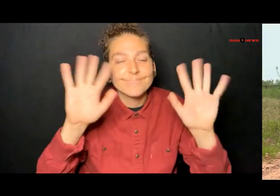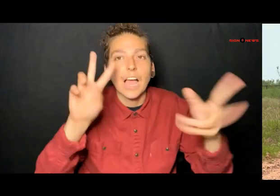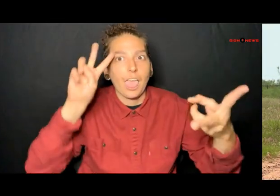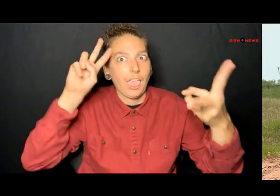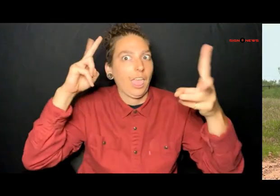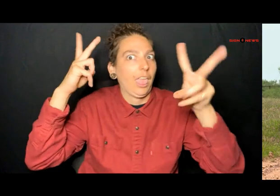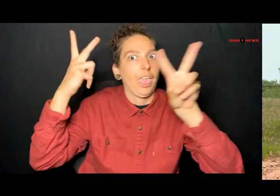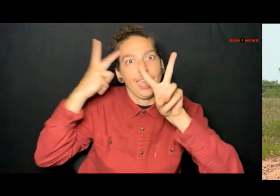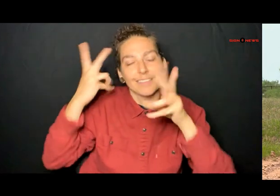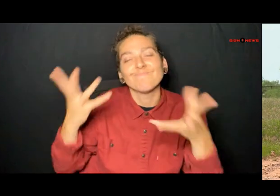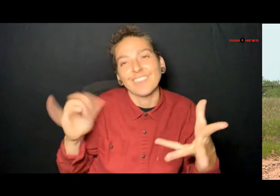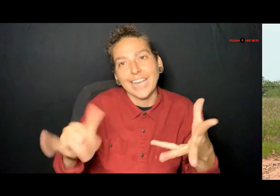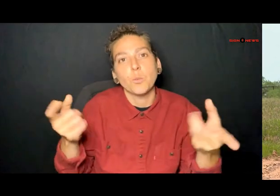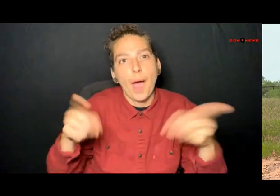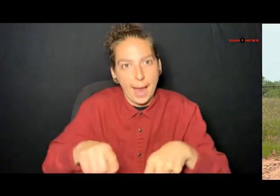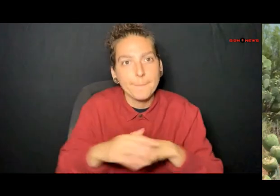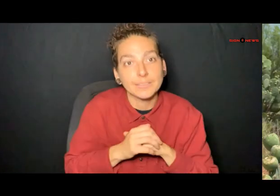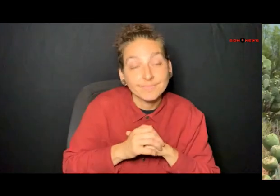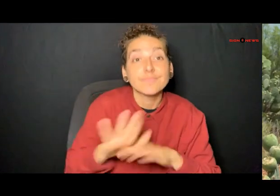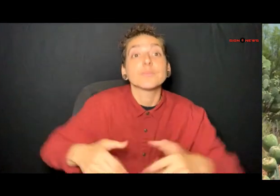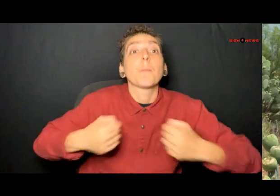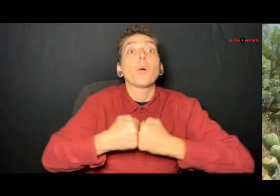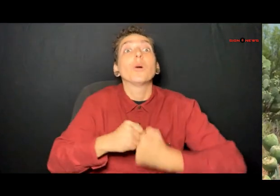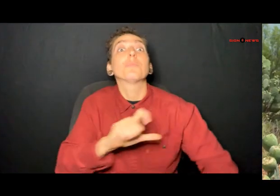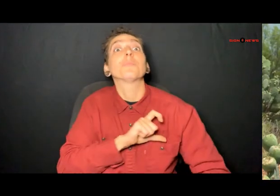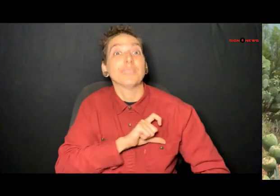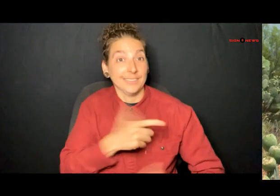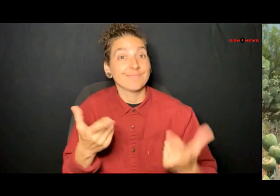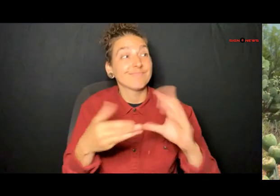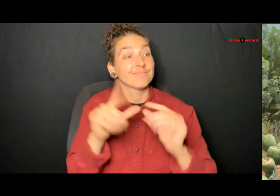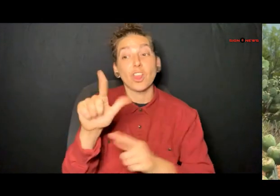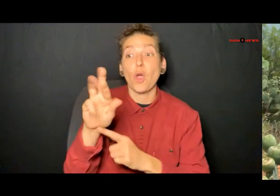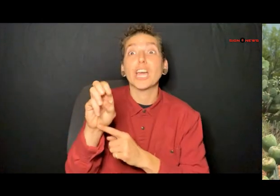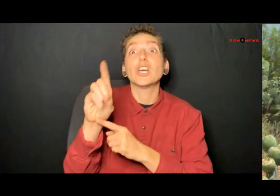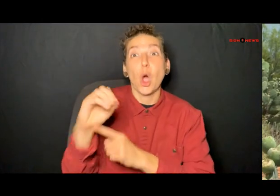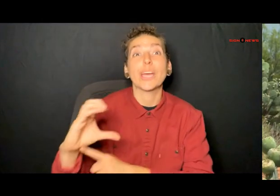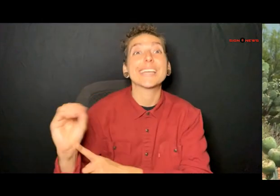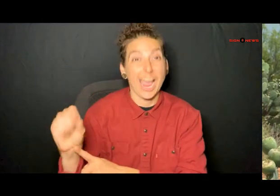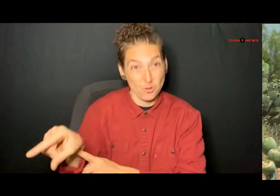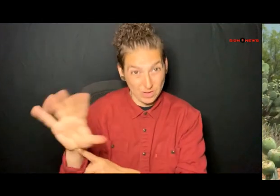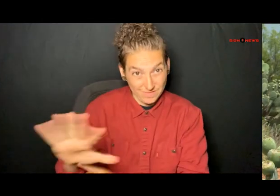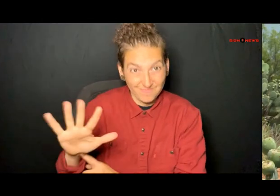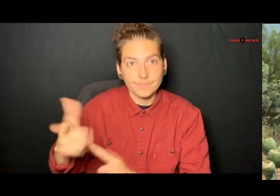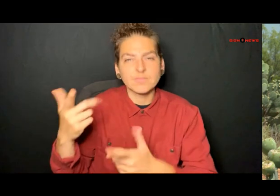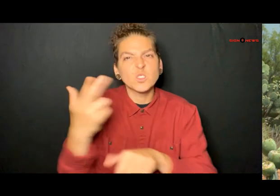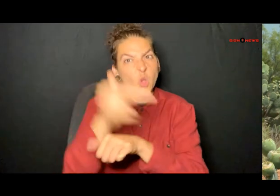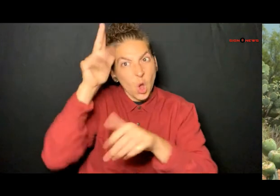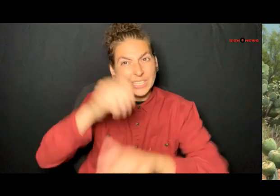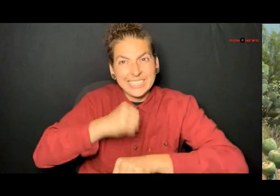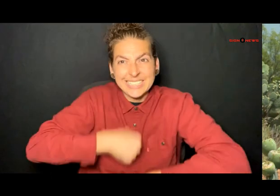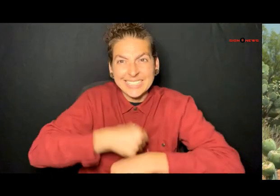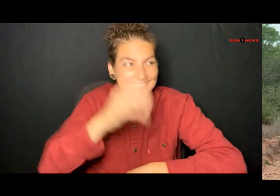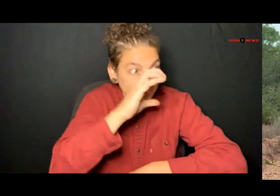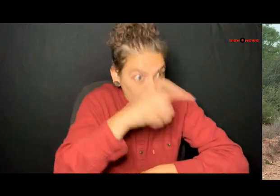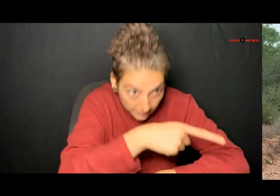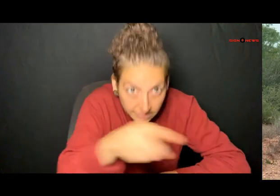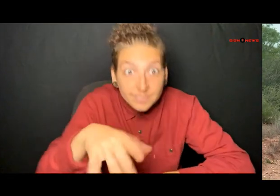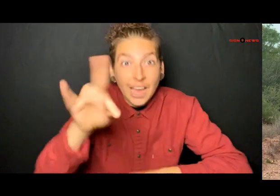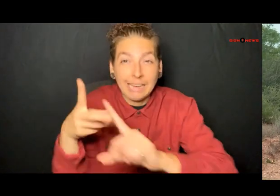Laredo sector uses horse units to rescue migrants from some of the most remote locations how dangerous is this